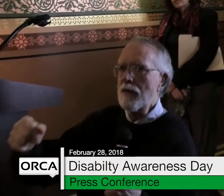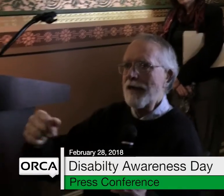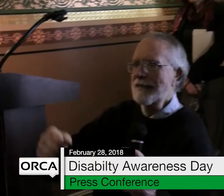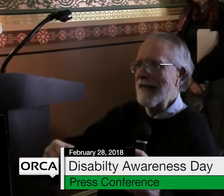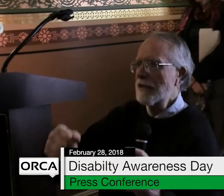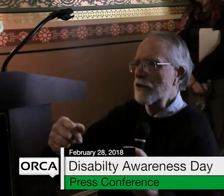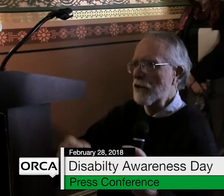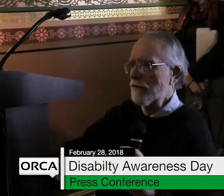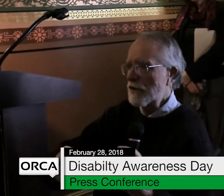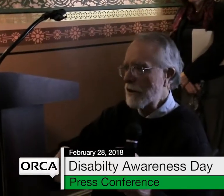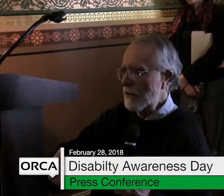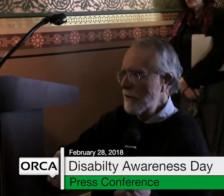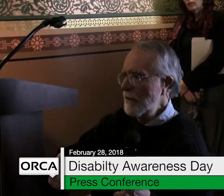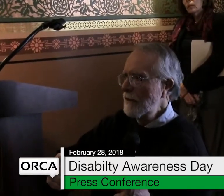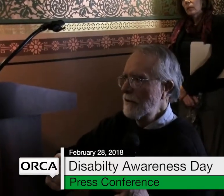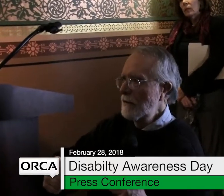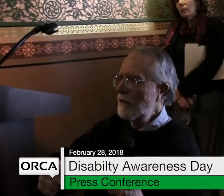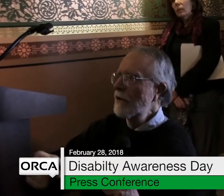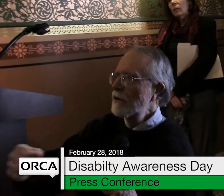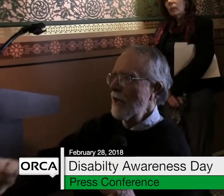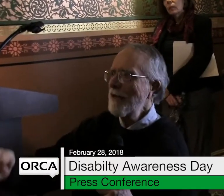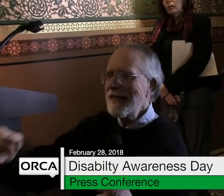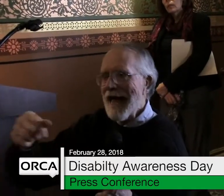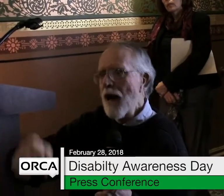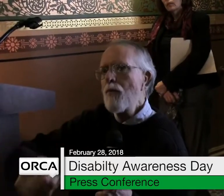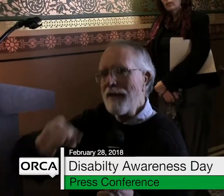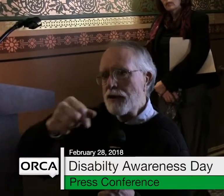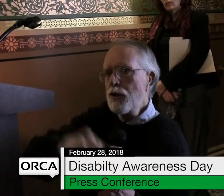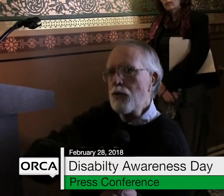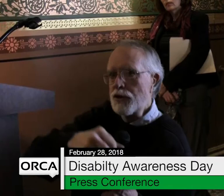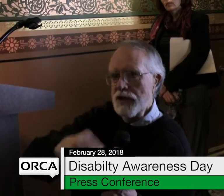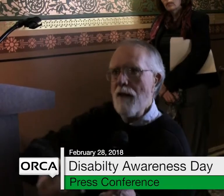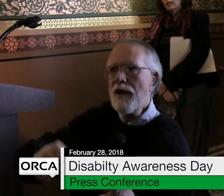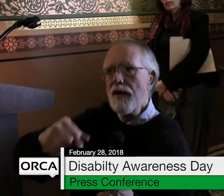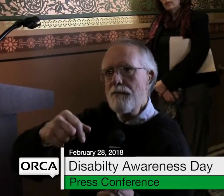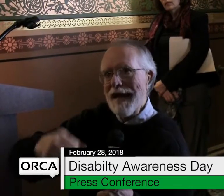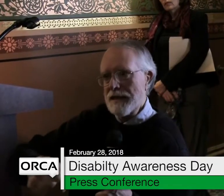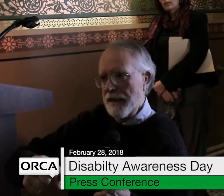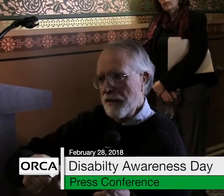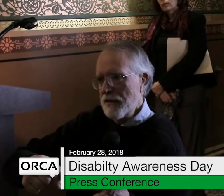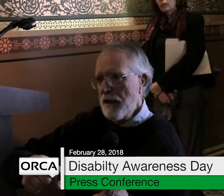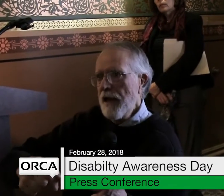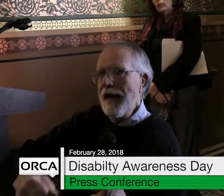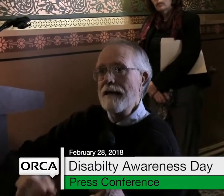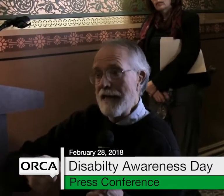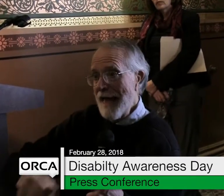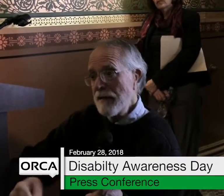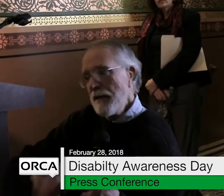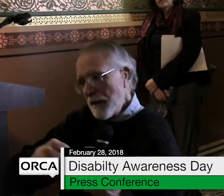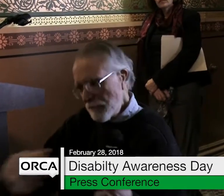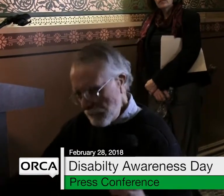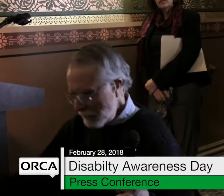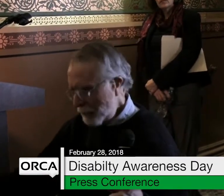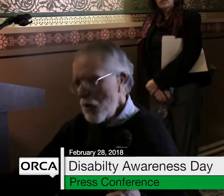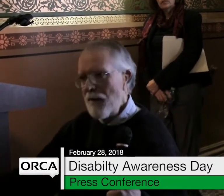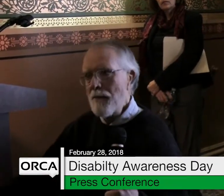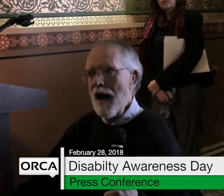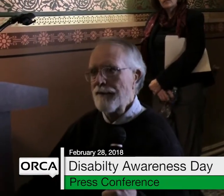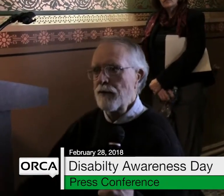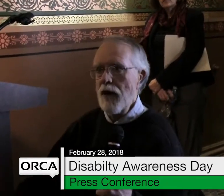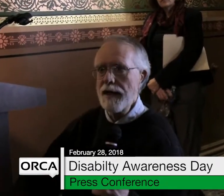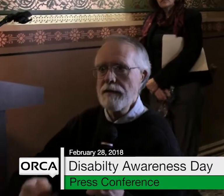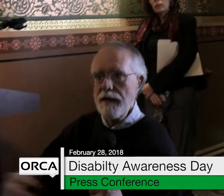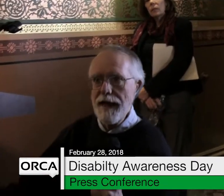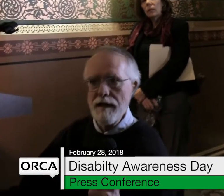need some attendance services, somebody to help me do some of the basics. And then, boom,